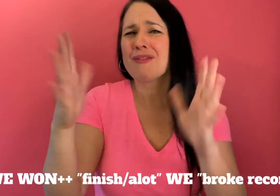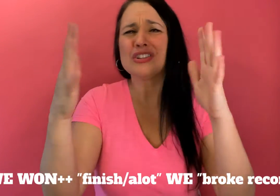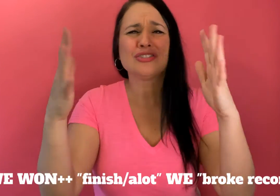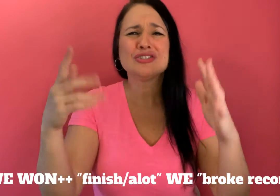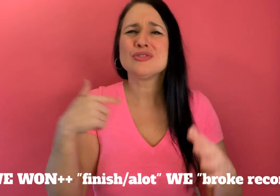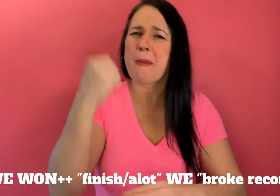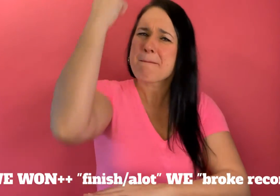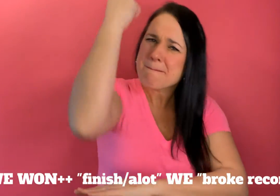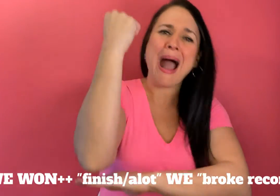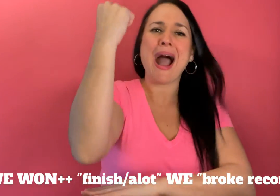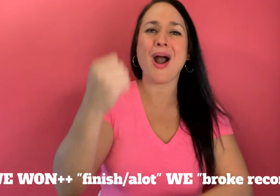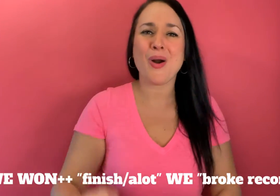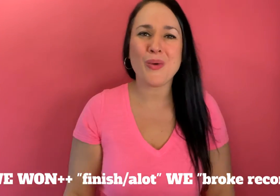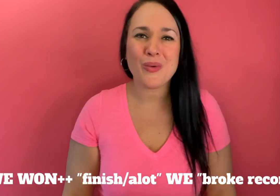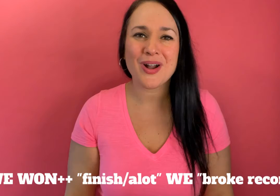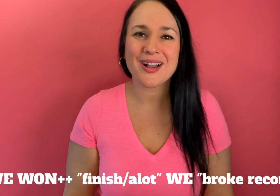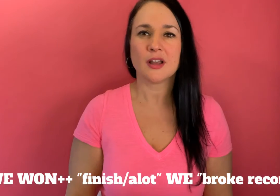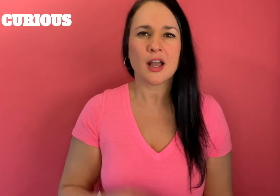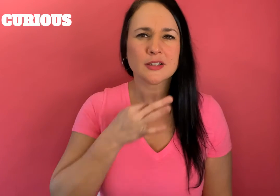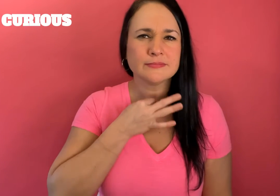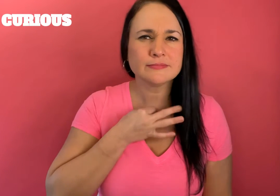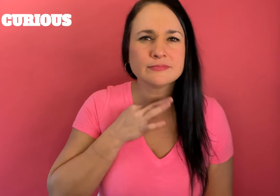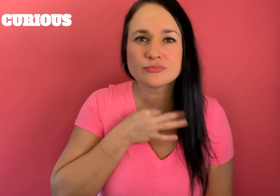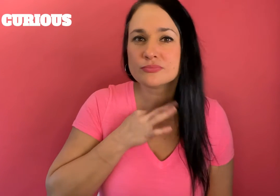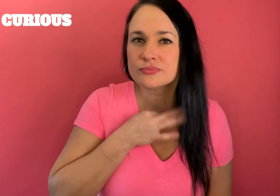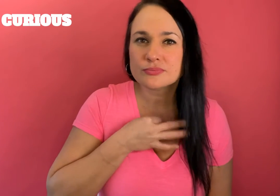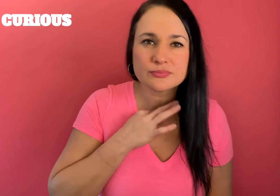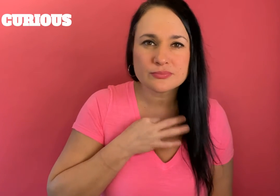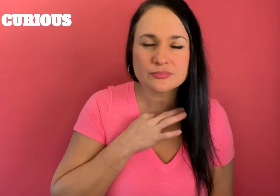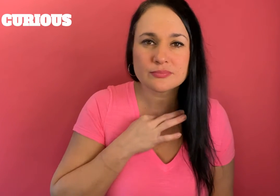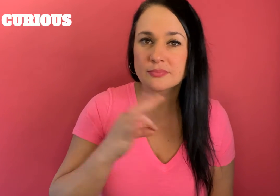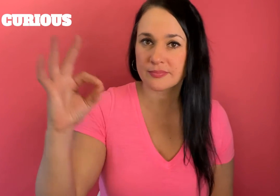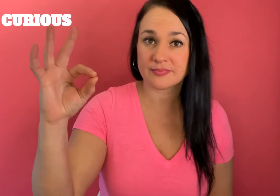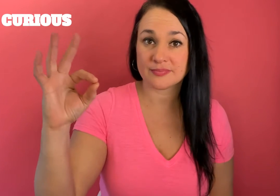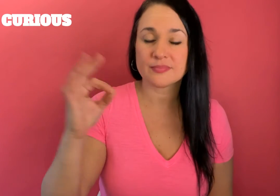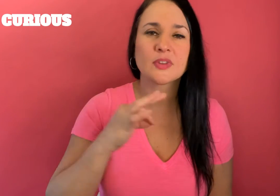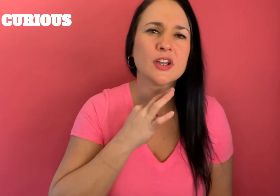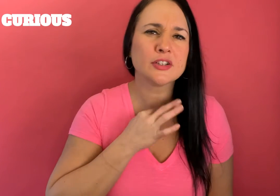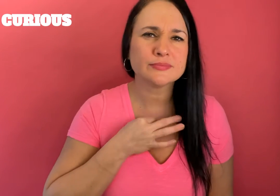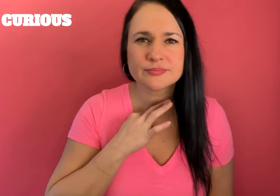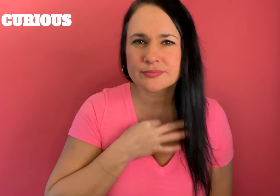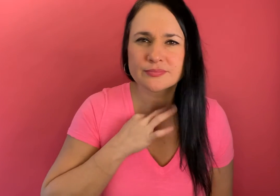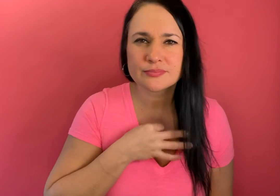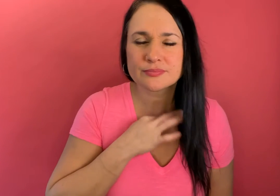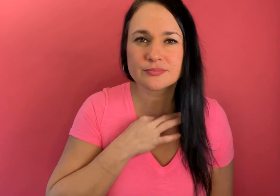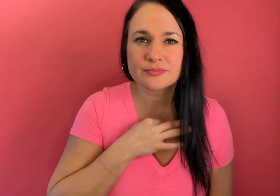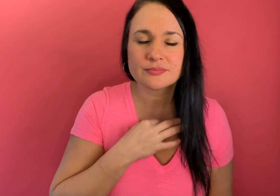that we've won so many games we broke the record man curious the letter f right here